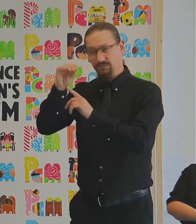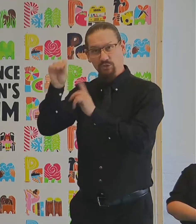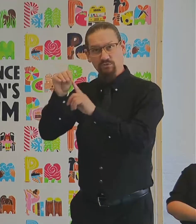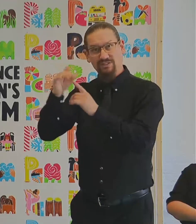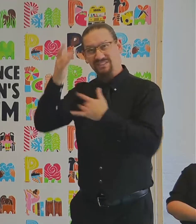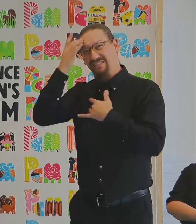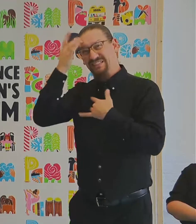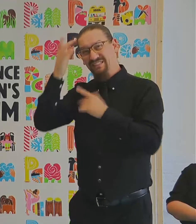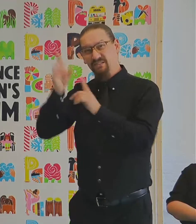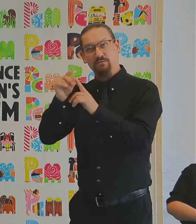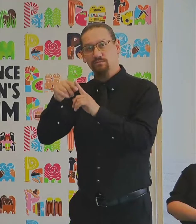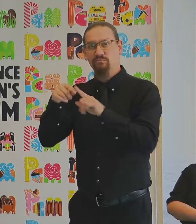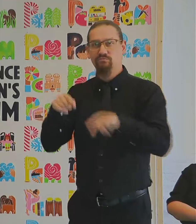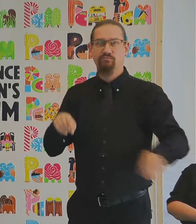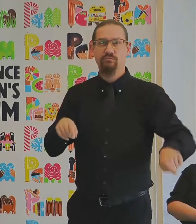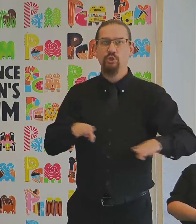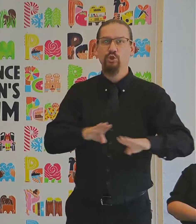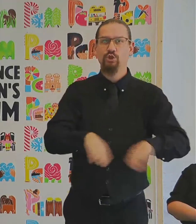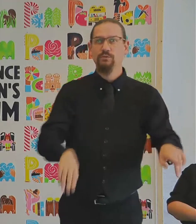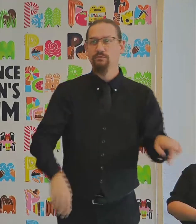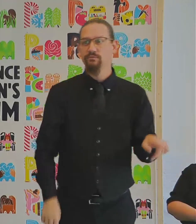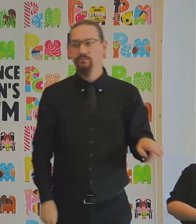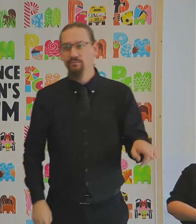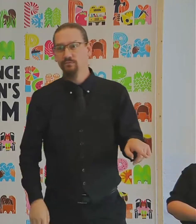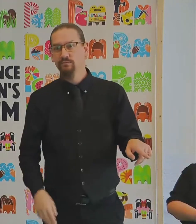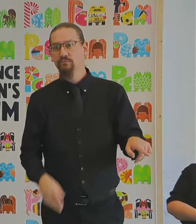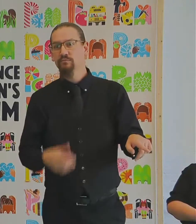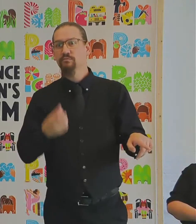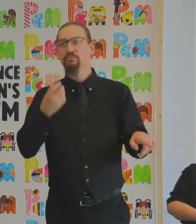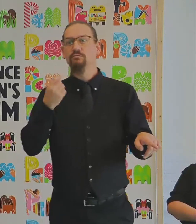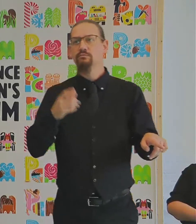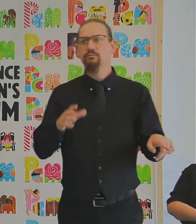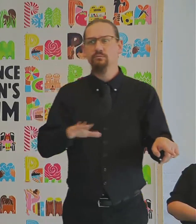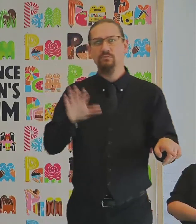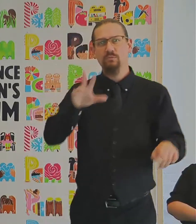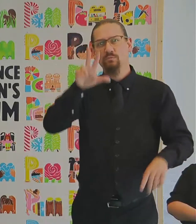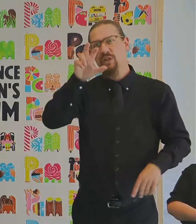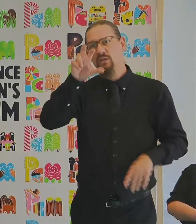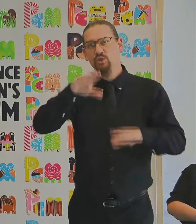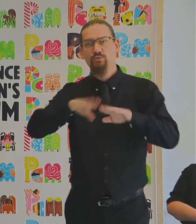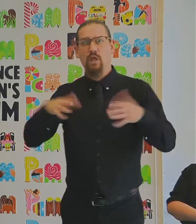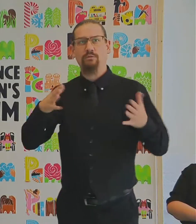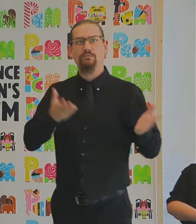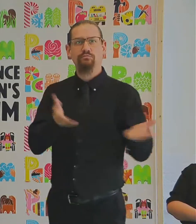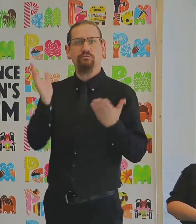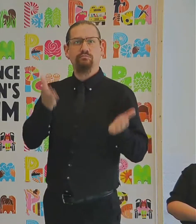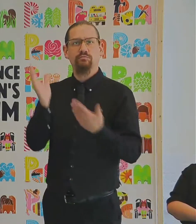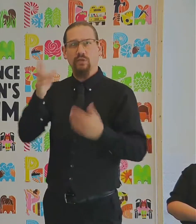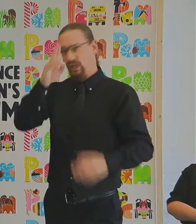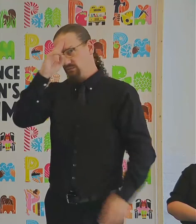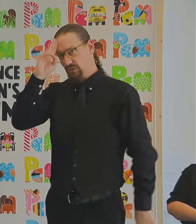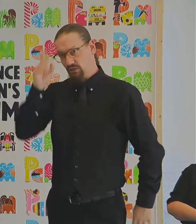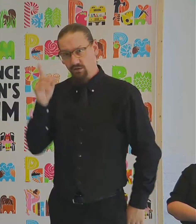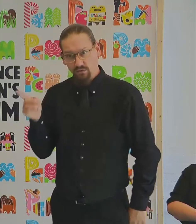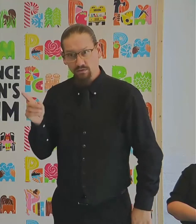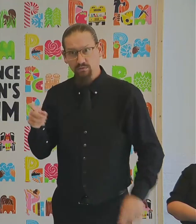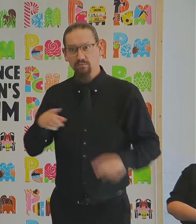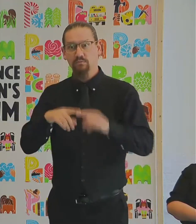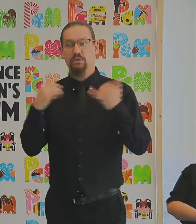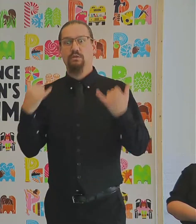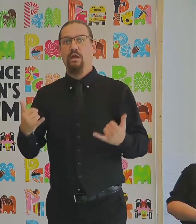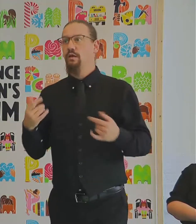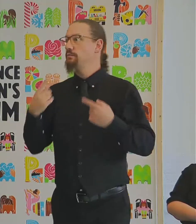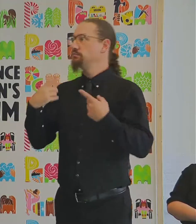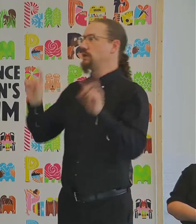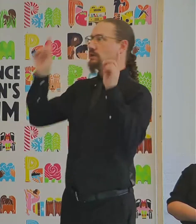Now Rhode Islanders have a safe, scientifically proven way to prevent COVID infection. The COVID vaccine is our best hope